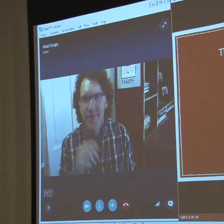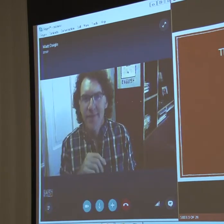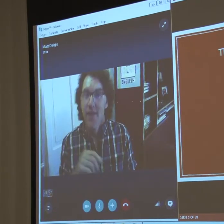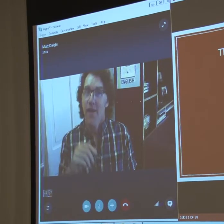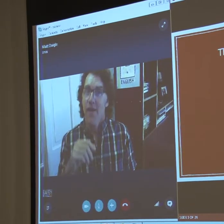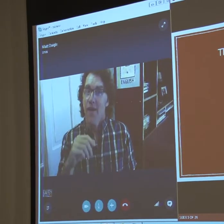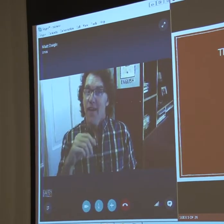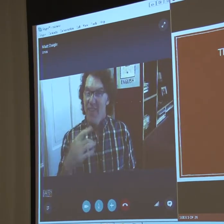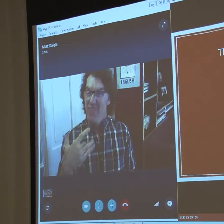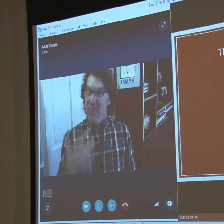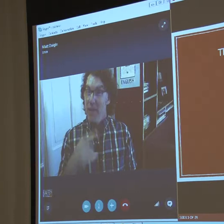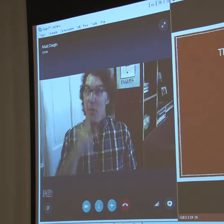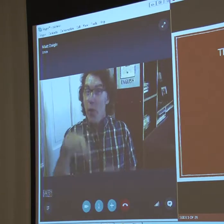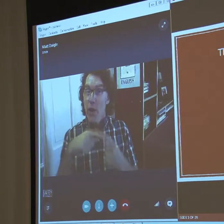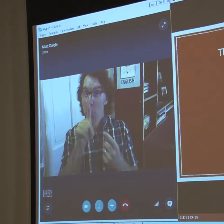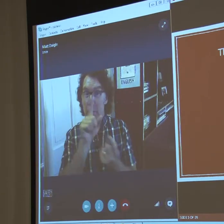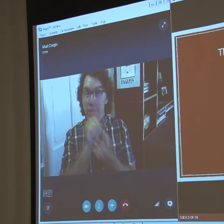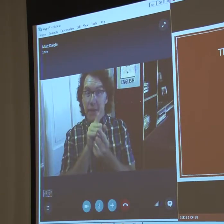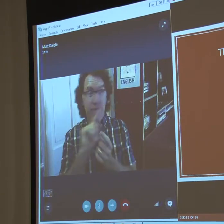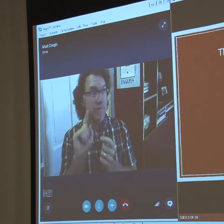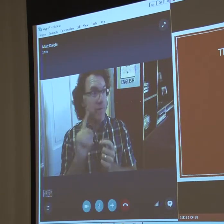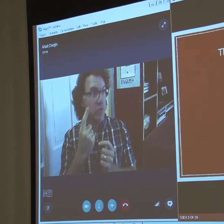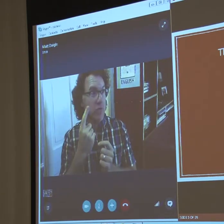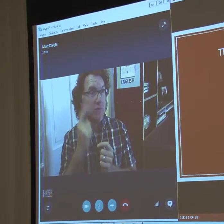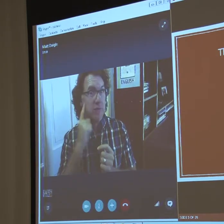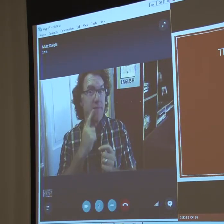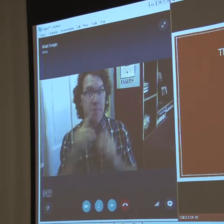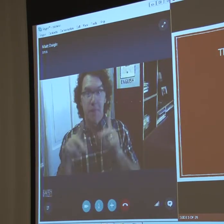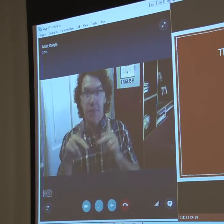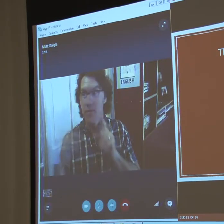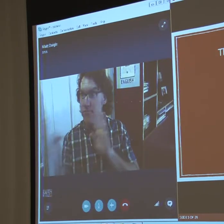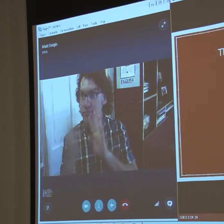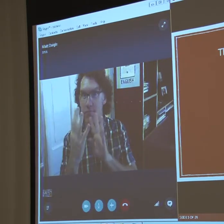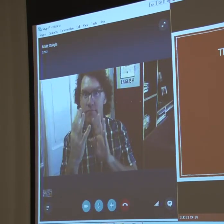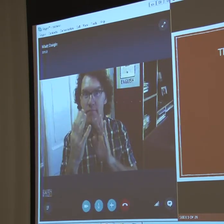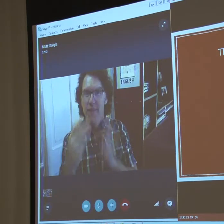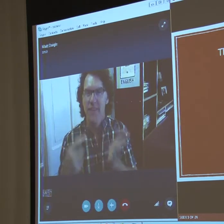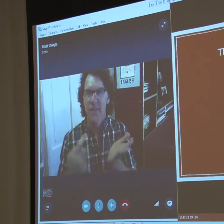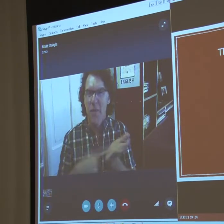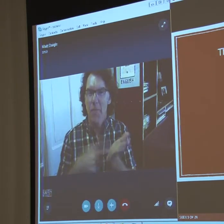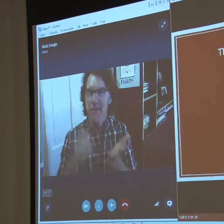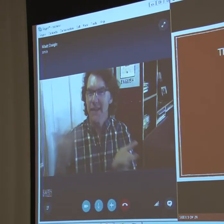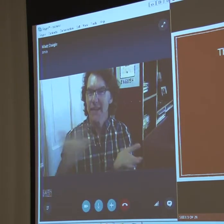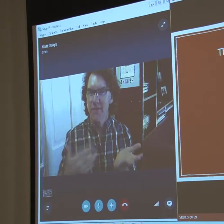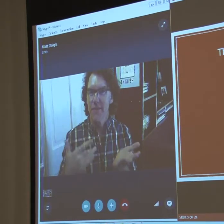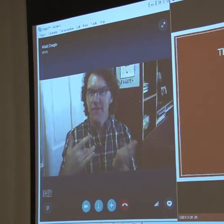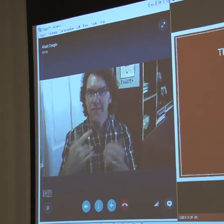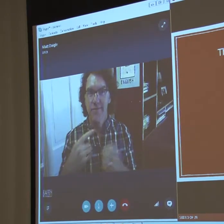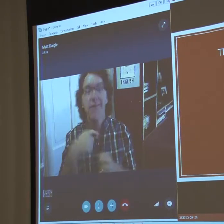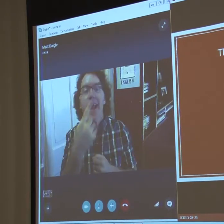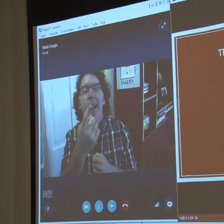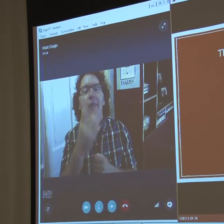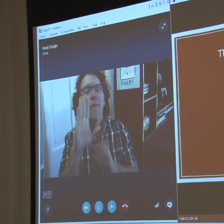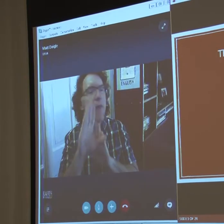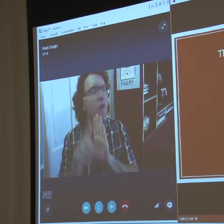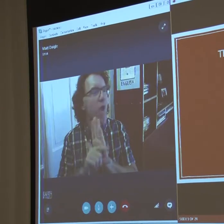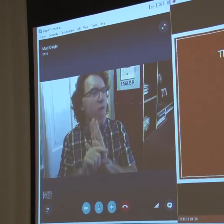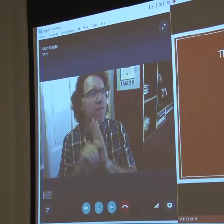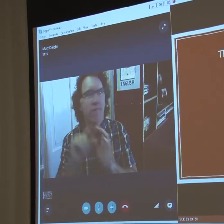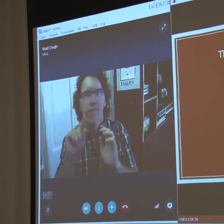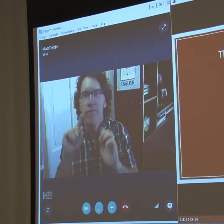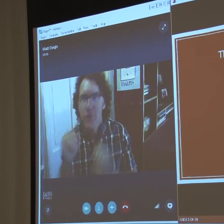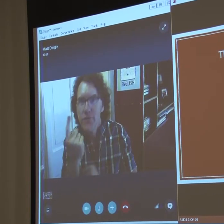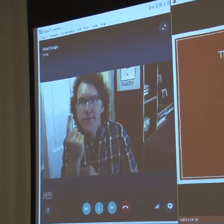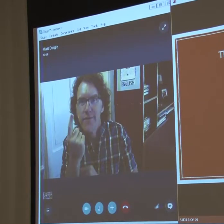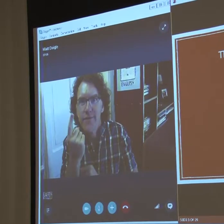Now, now, typically when you meet a deaf person, they tend